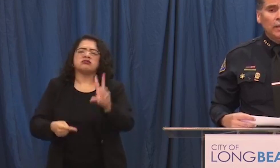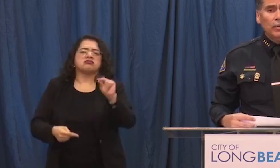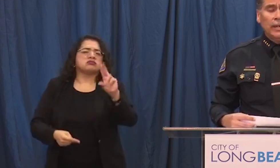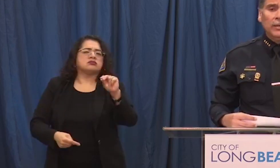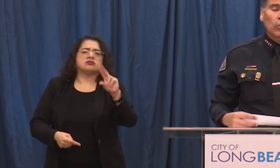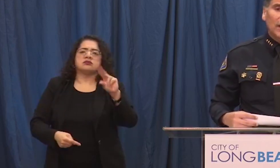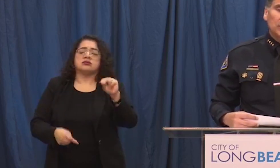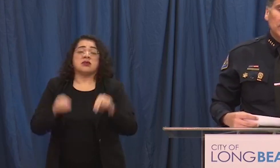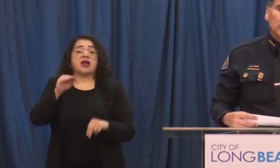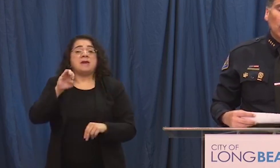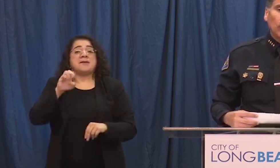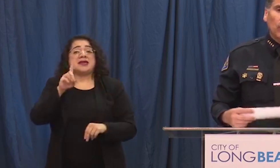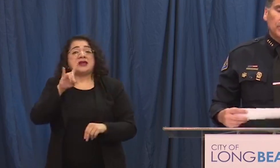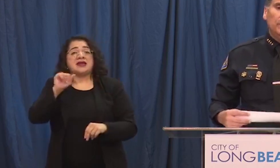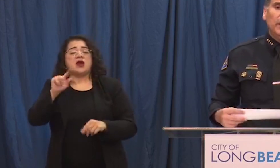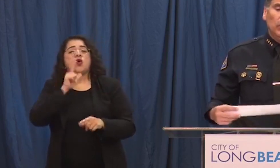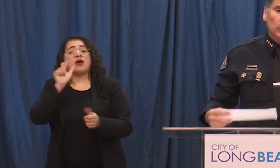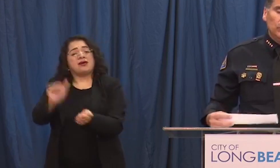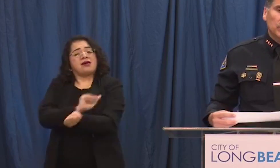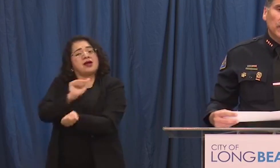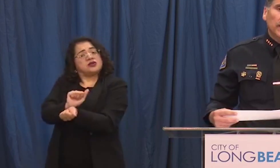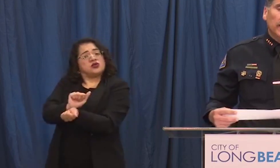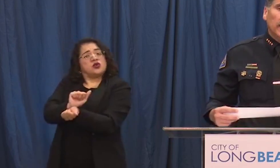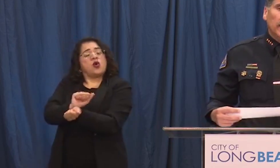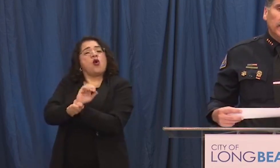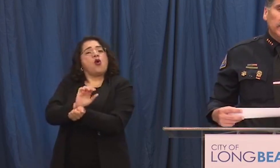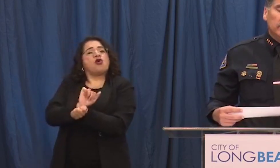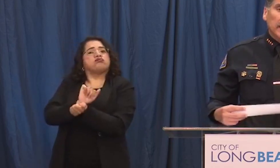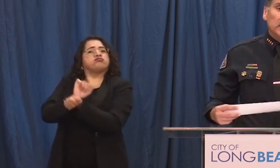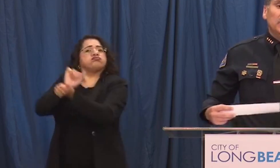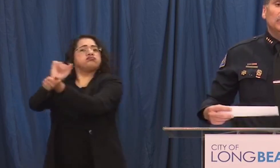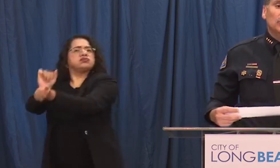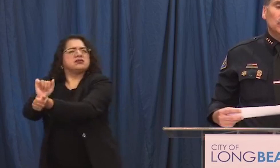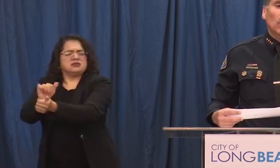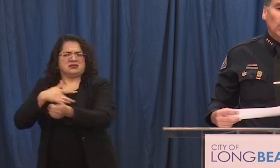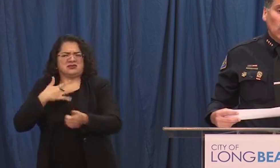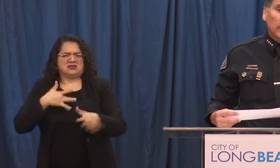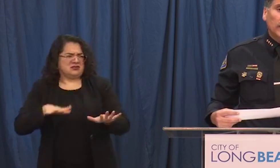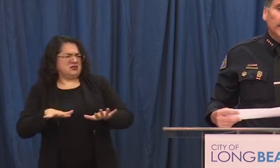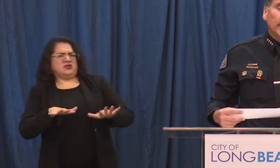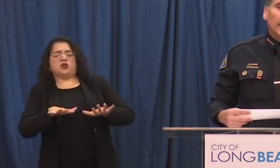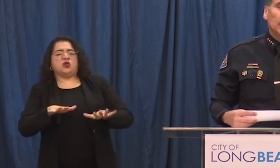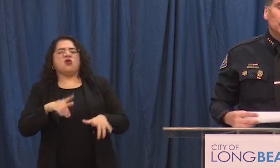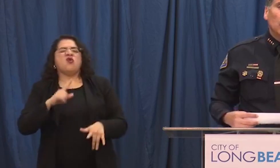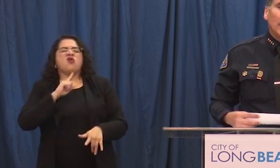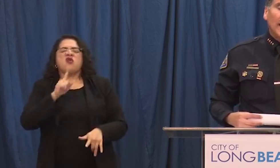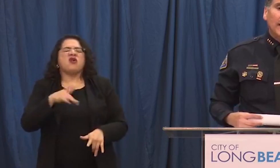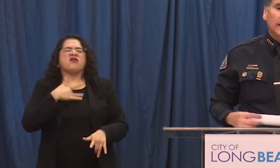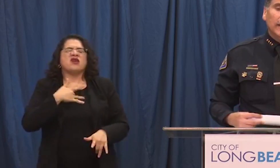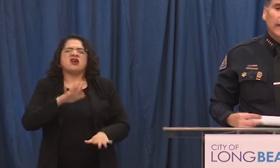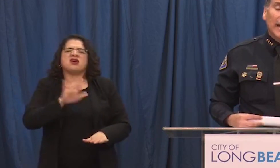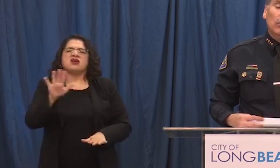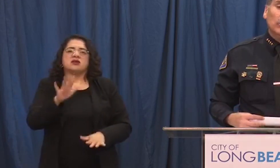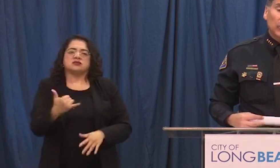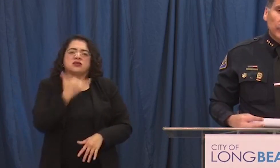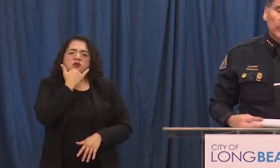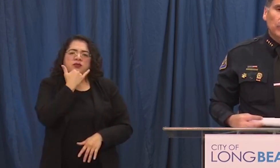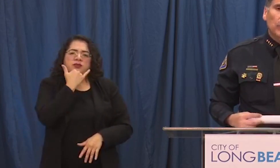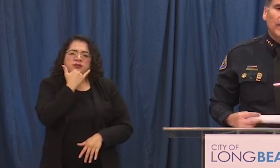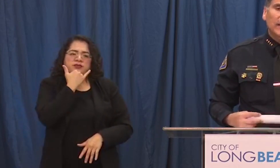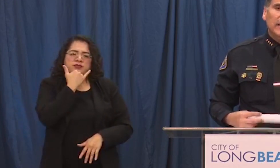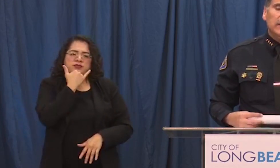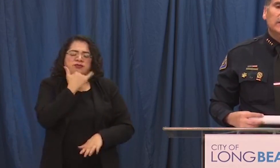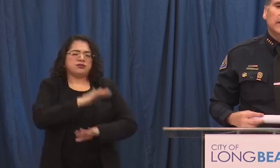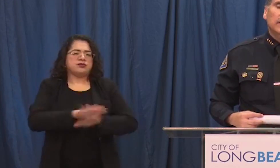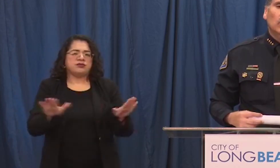of a media member getting arrested or forced being used uh it kind of shakes us to our core uh so i uh i will assure